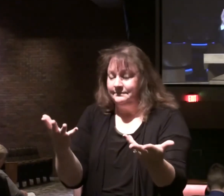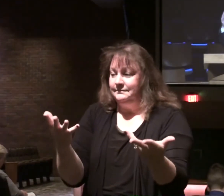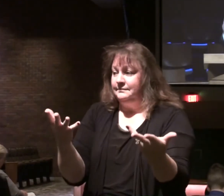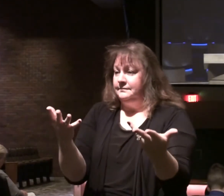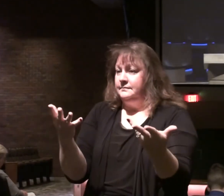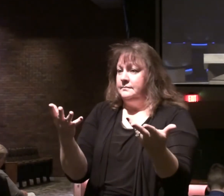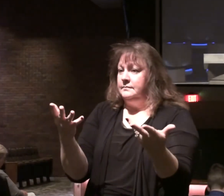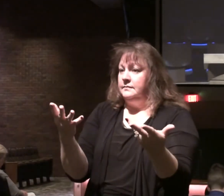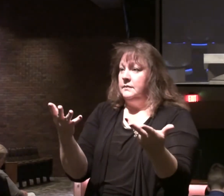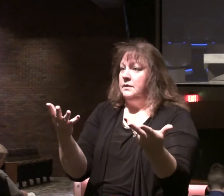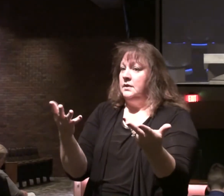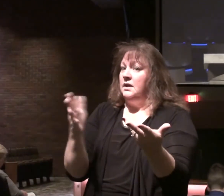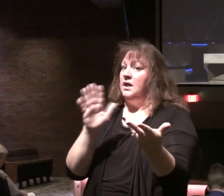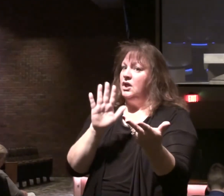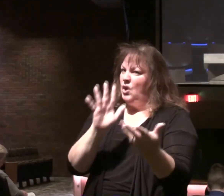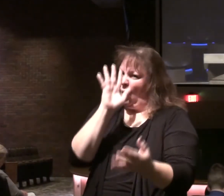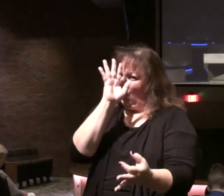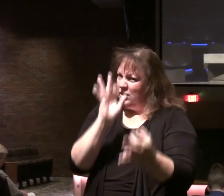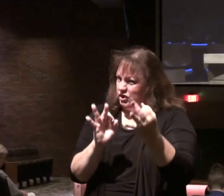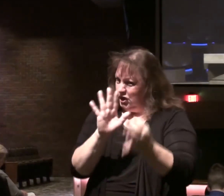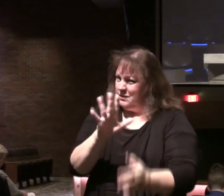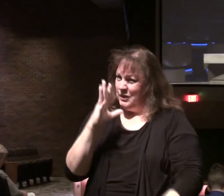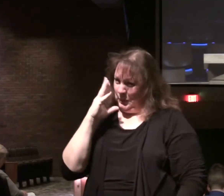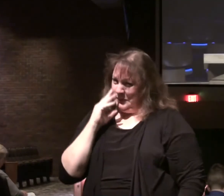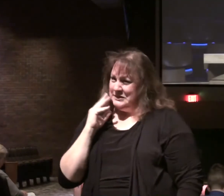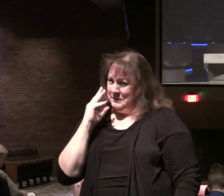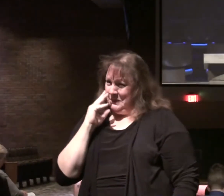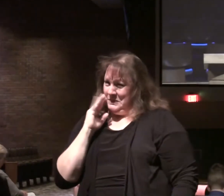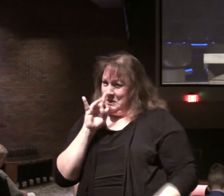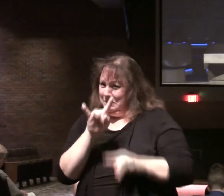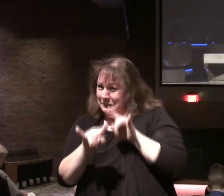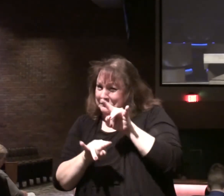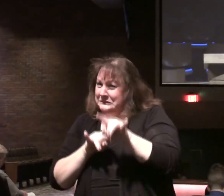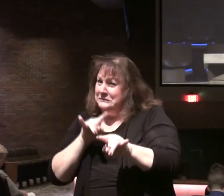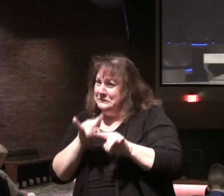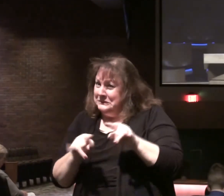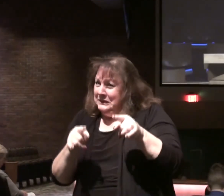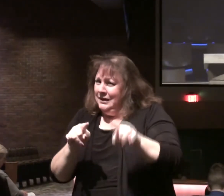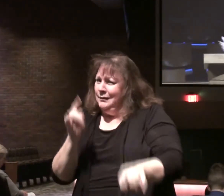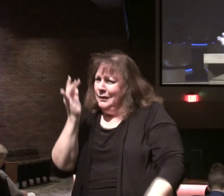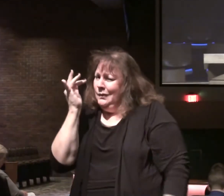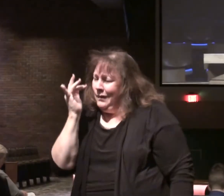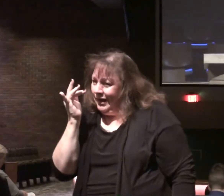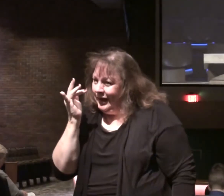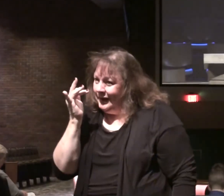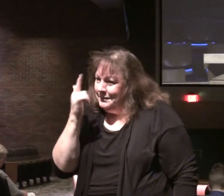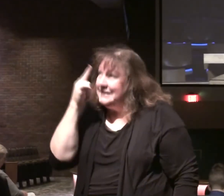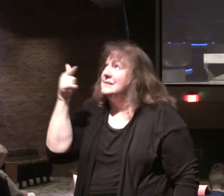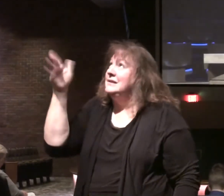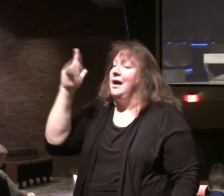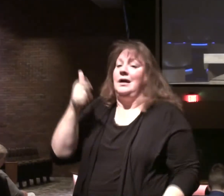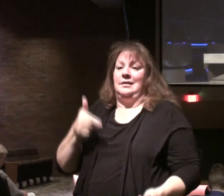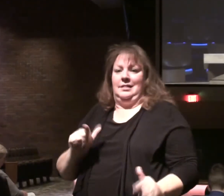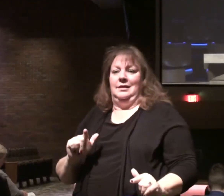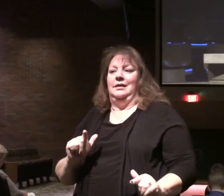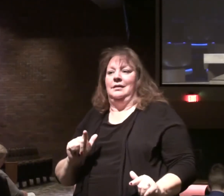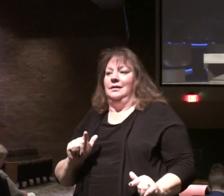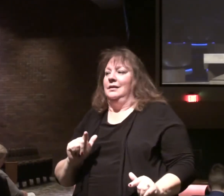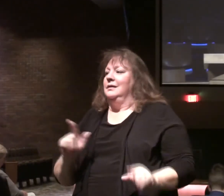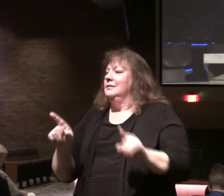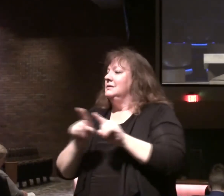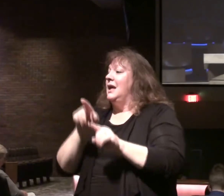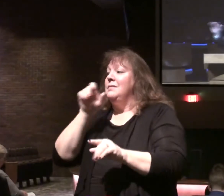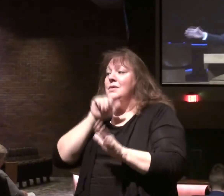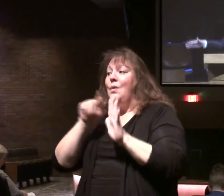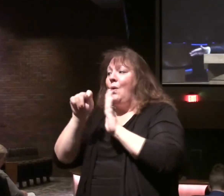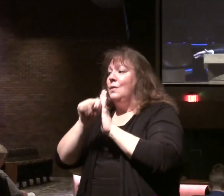judgments they are experiencing in the persecution. Even as God had to bring on them in their Old Testament